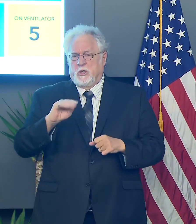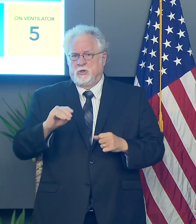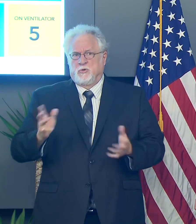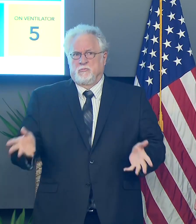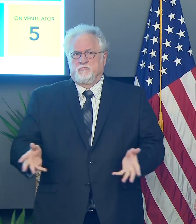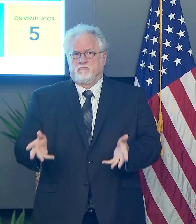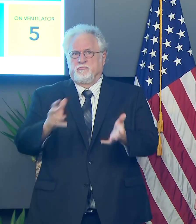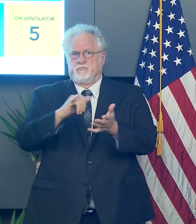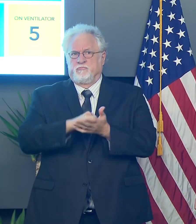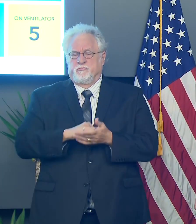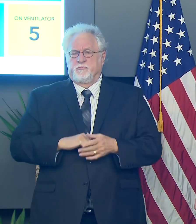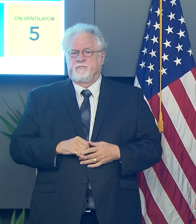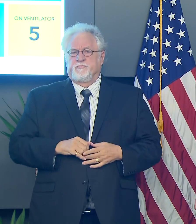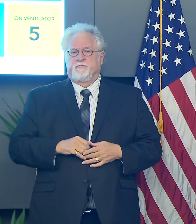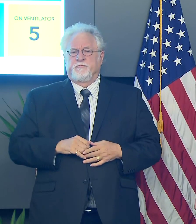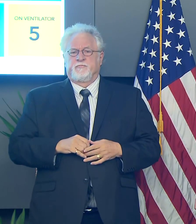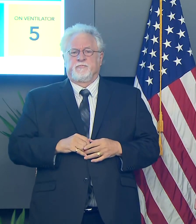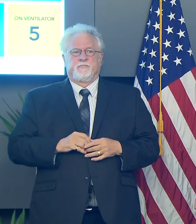facilitate that.